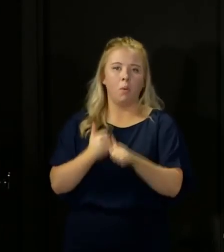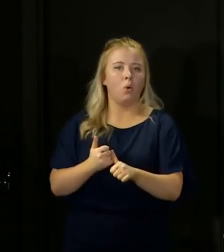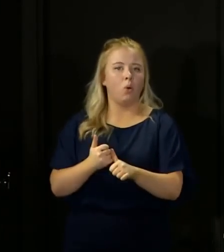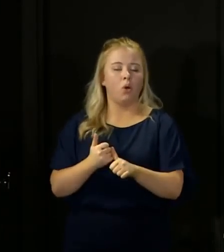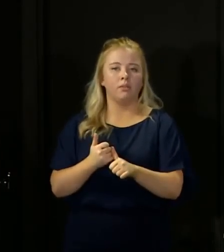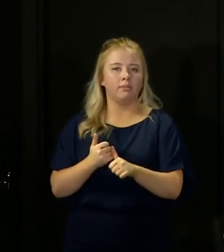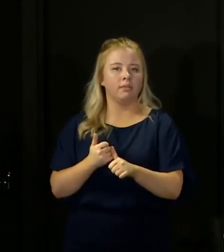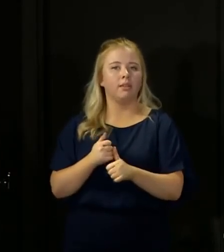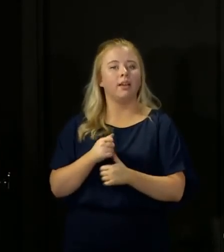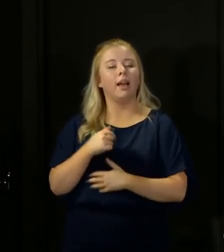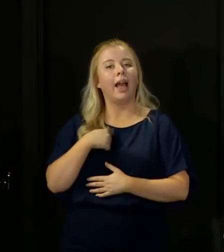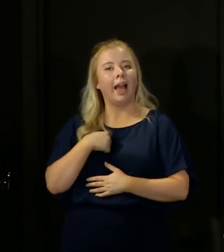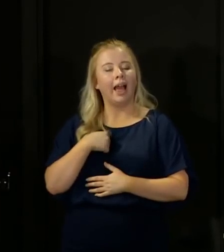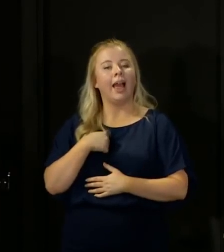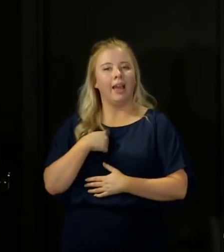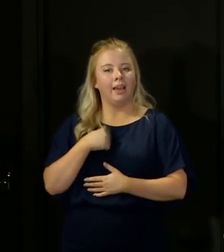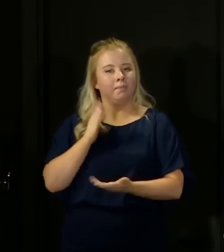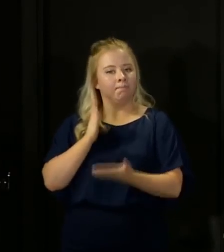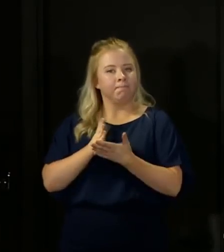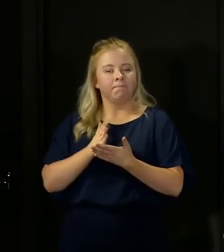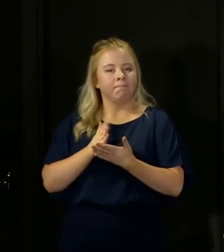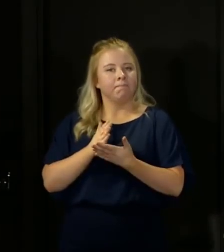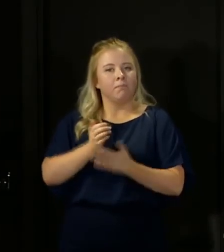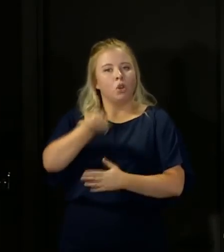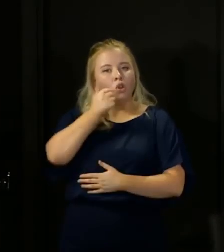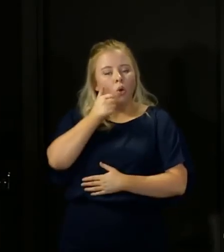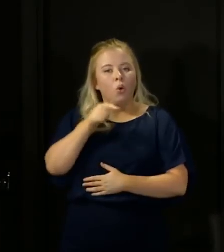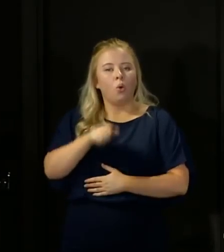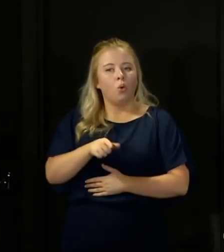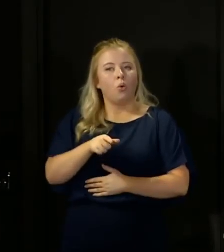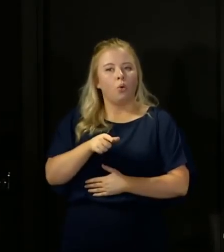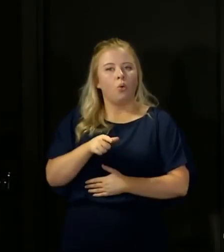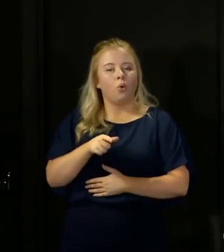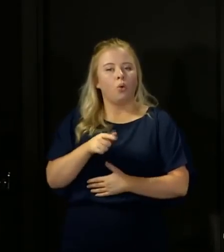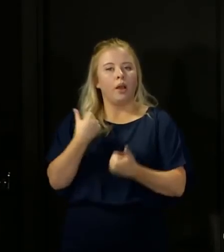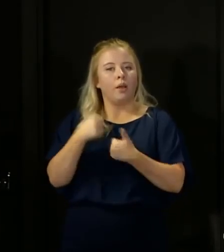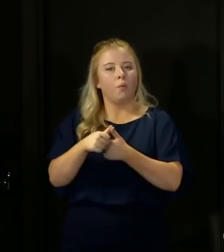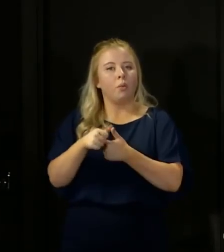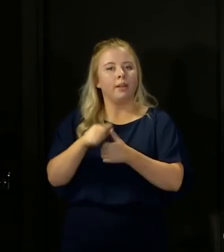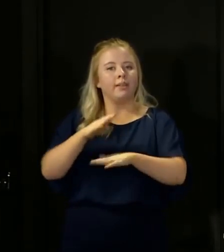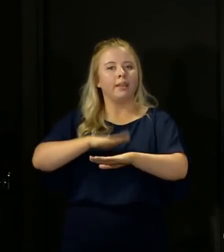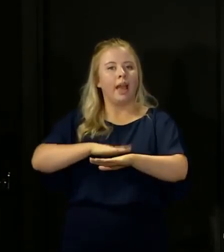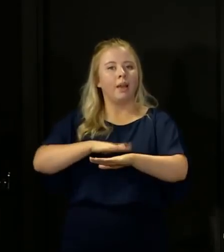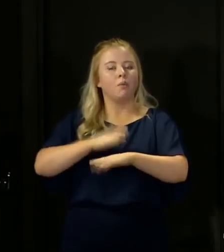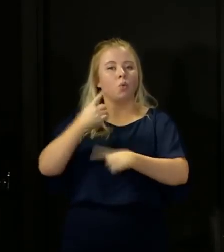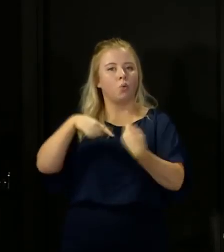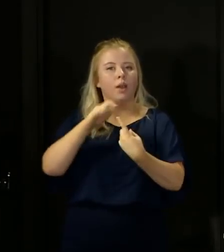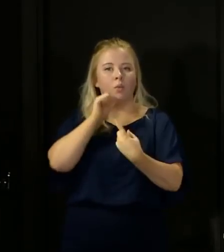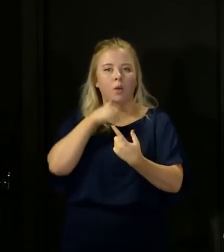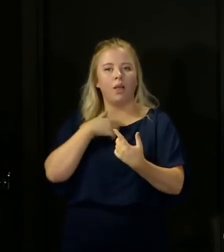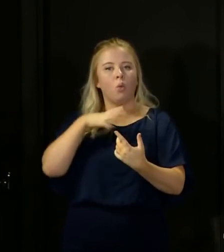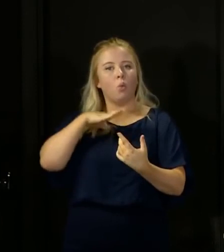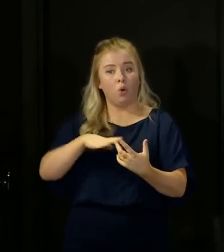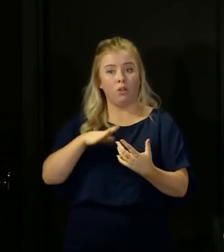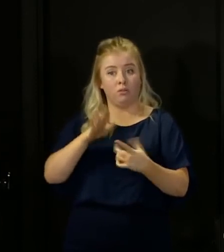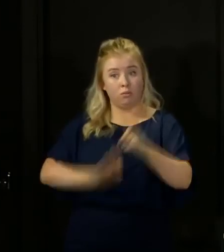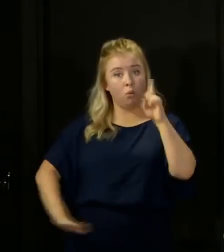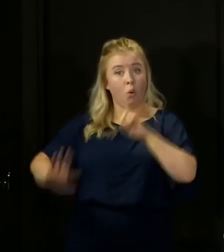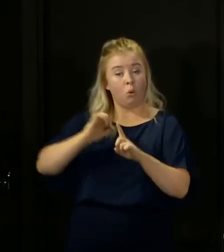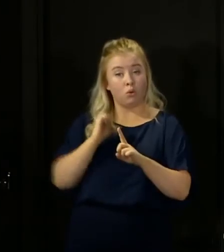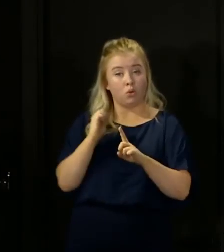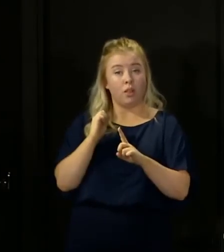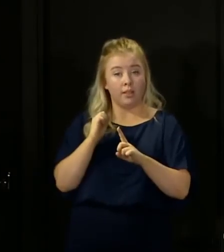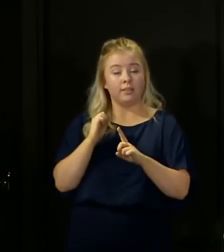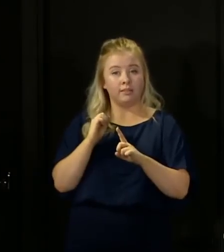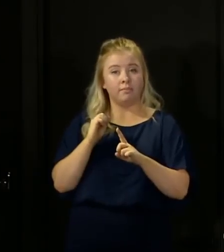supportive of. I absolutely know that at an appropriate time we will want as a country to